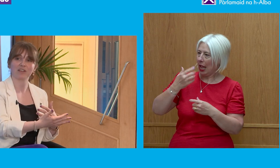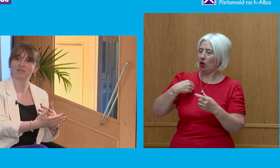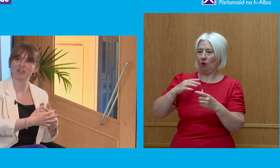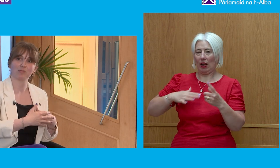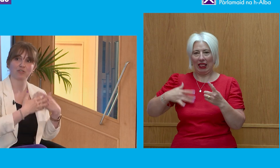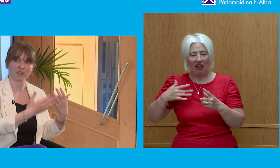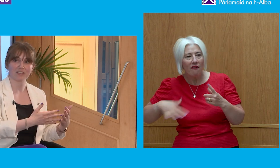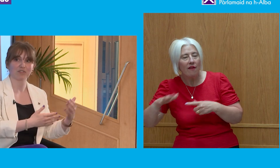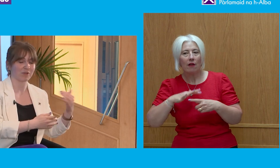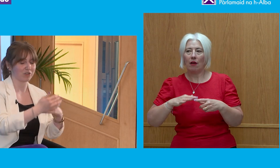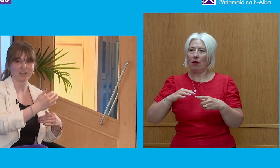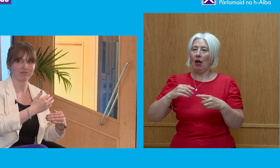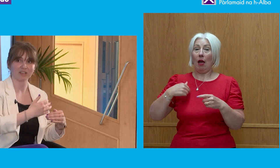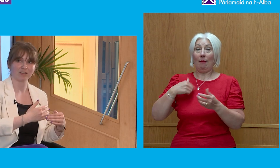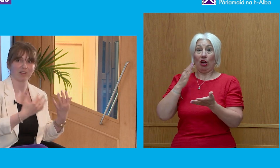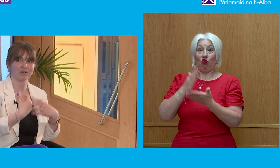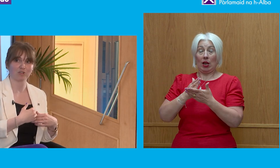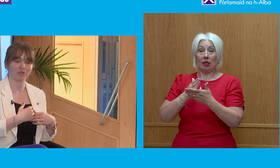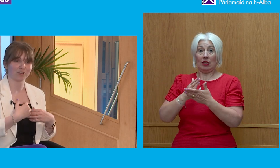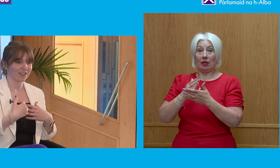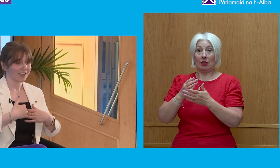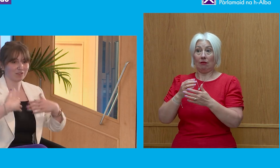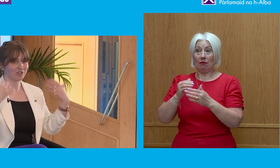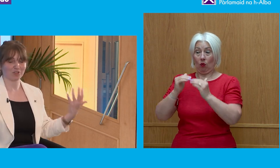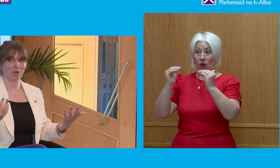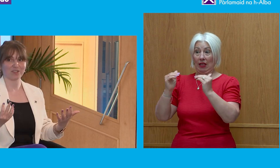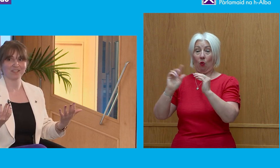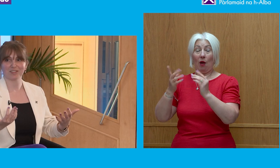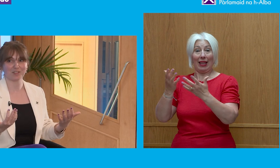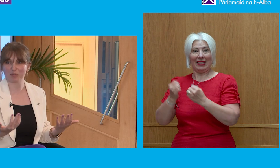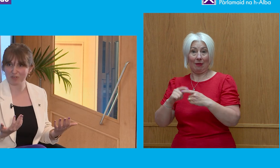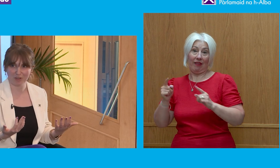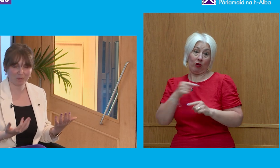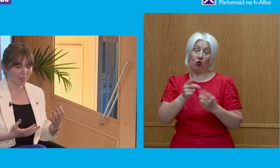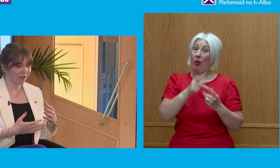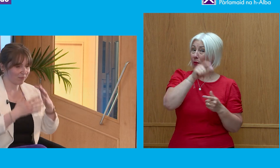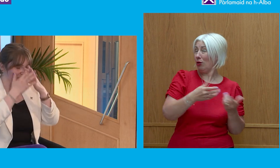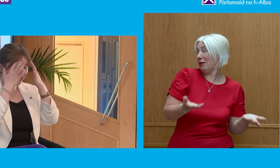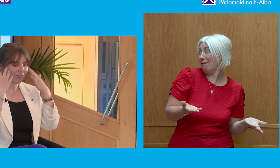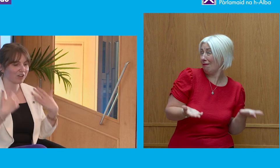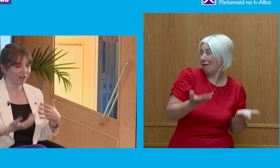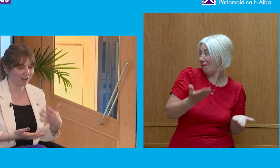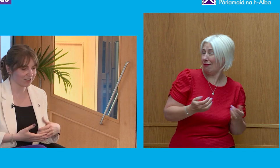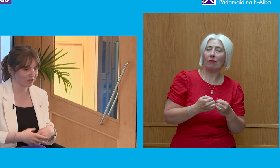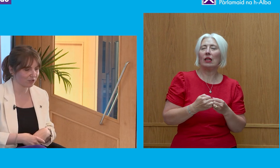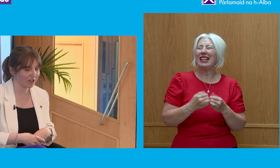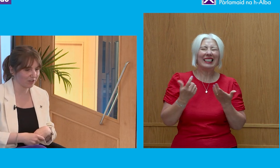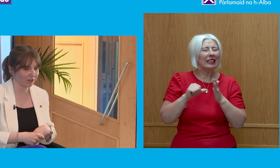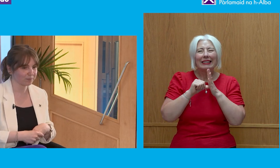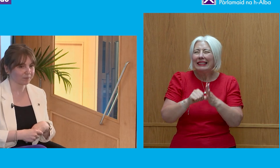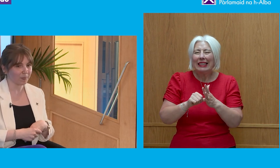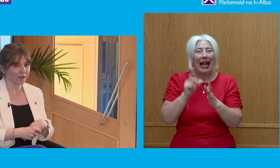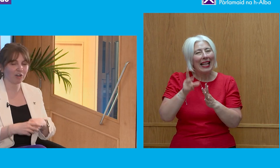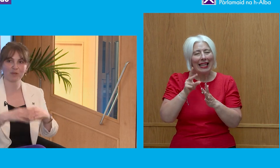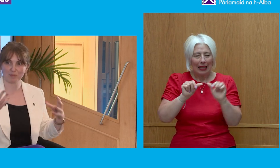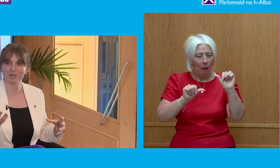at people very differently. Your trust levels might be quite differently depending on your own. Even just personal disposition, it's very quite hard to measure